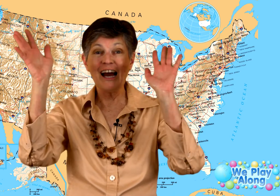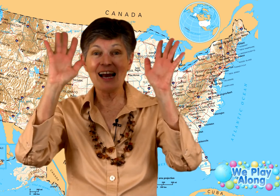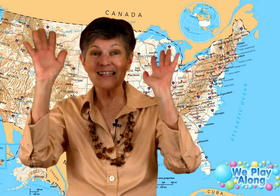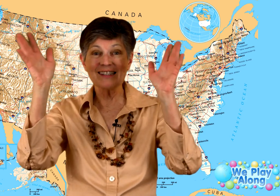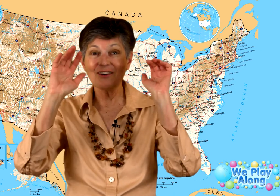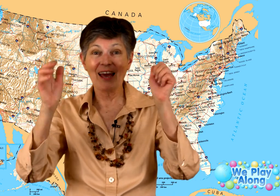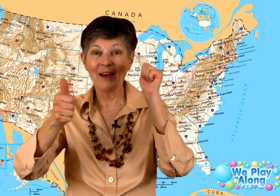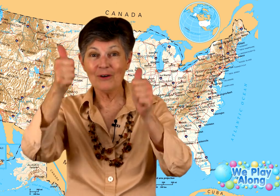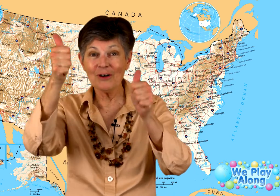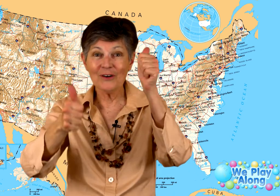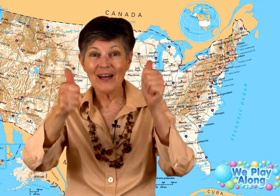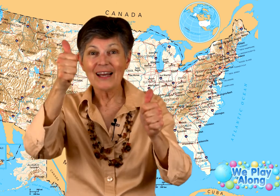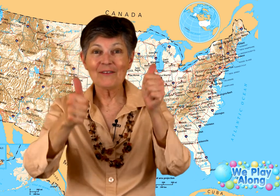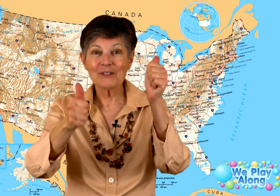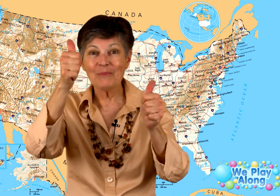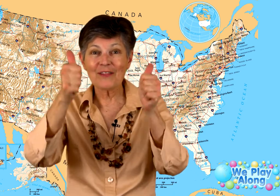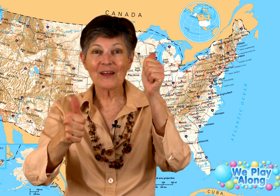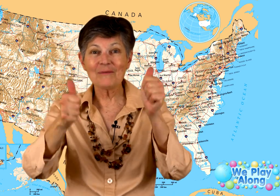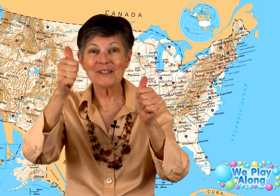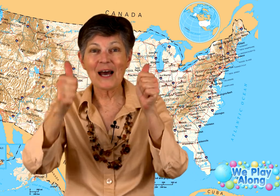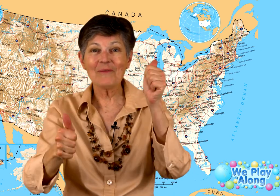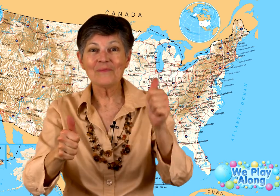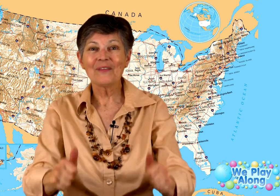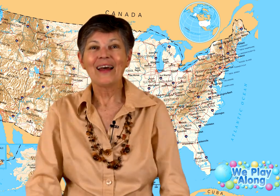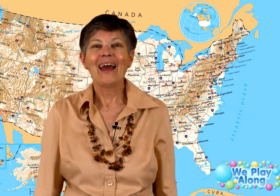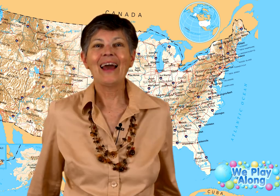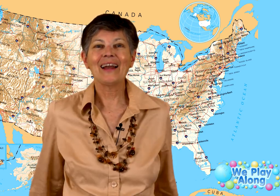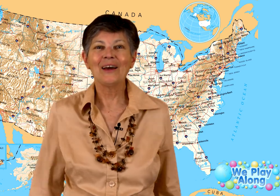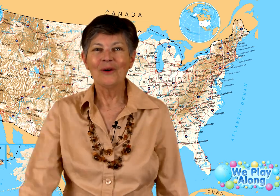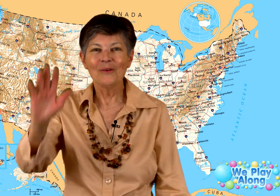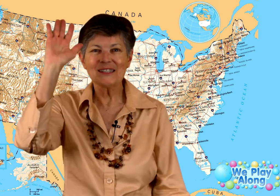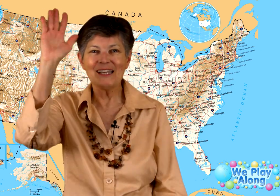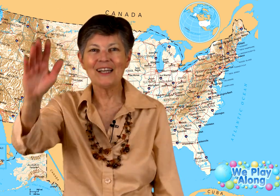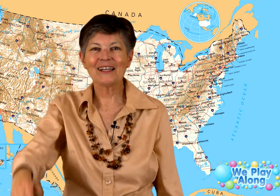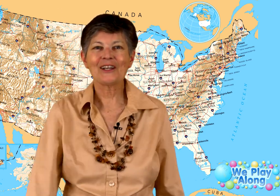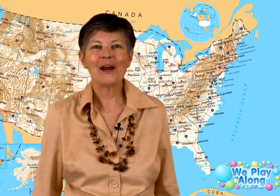guys, okay, woohoo, give us a big thumbs up And we'll see you next time